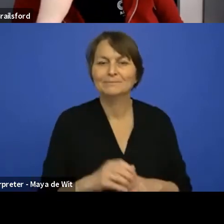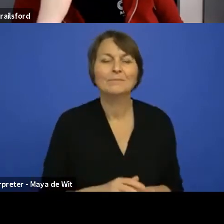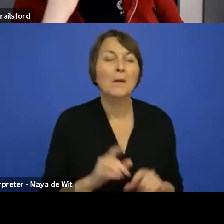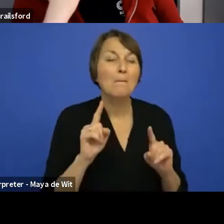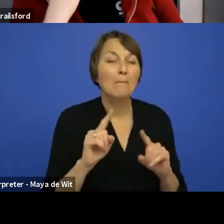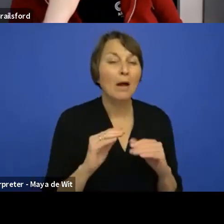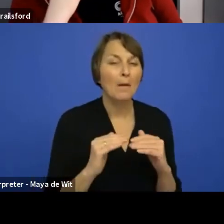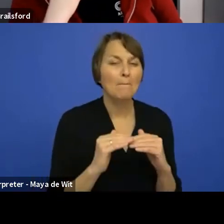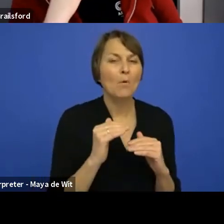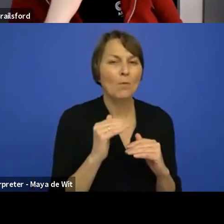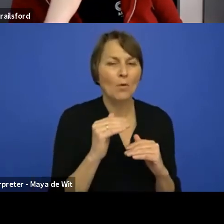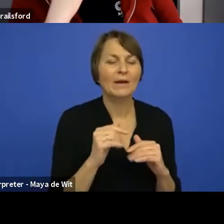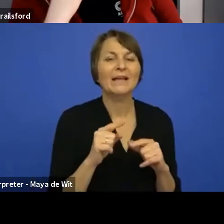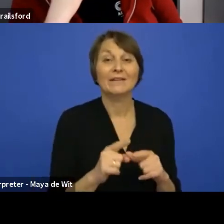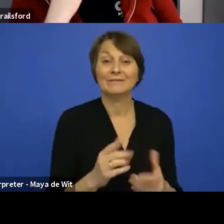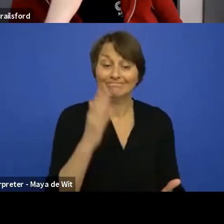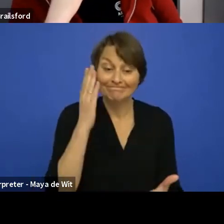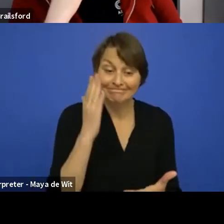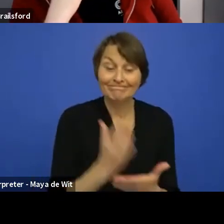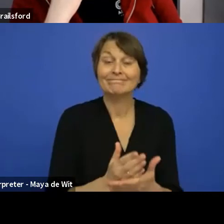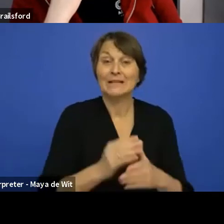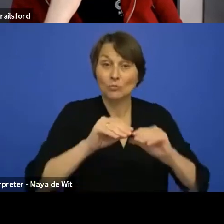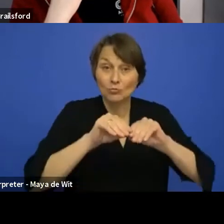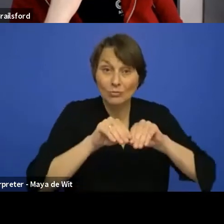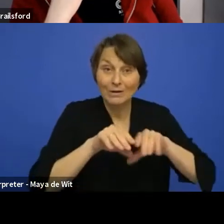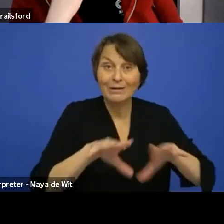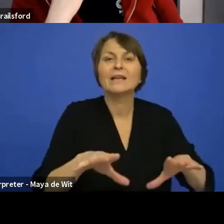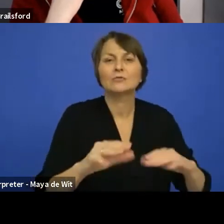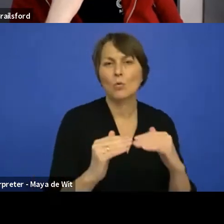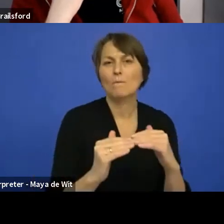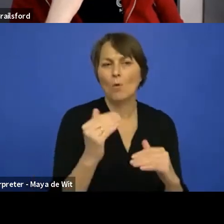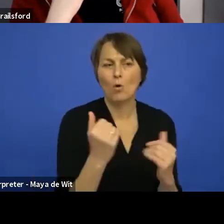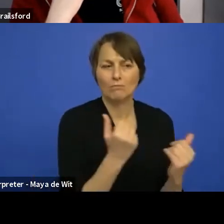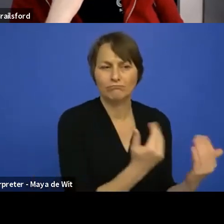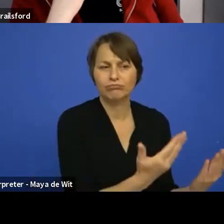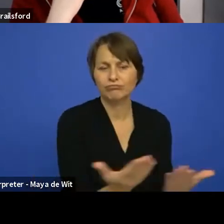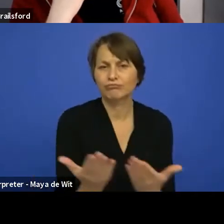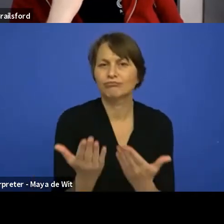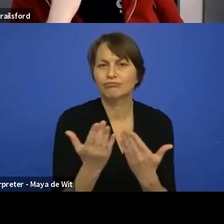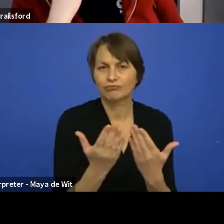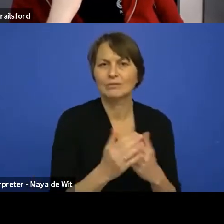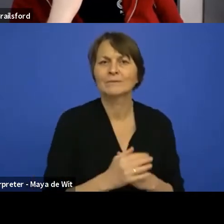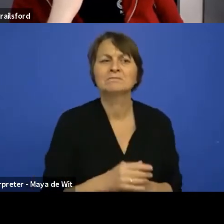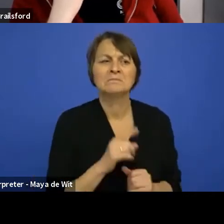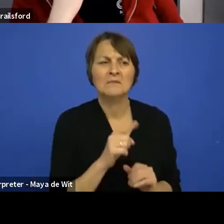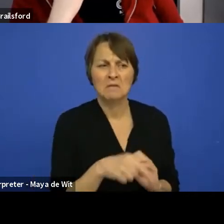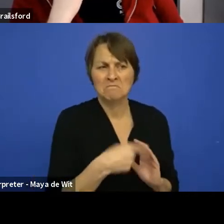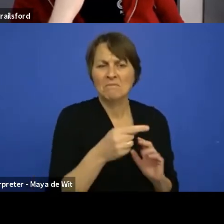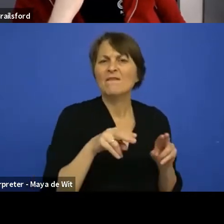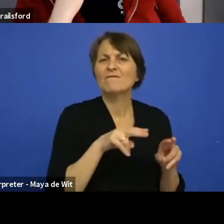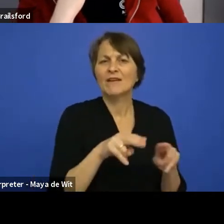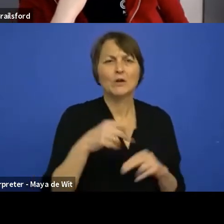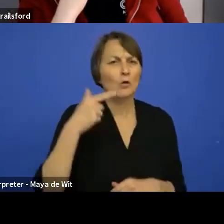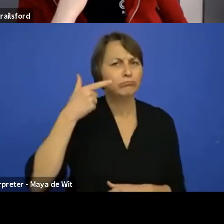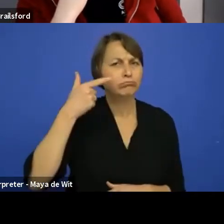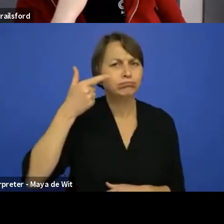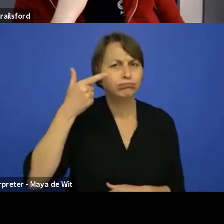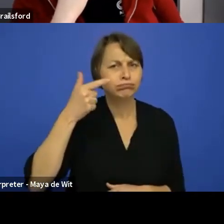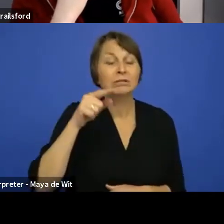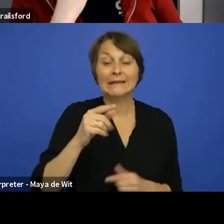closer to an actual release. I'm sure we'll do something and Warren will with his videos, when the UI library is close to release, we expect that to be